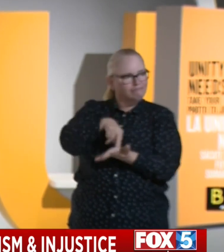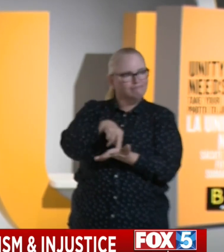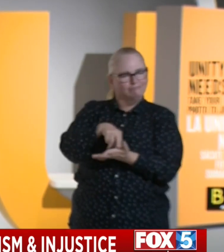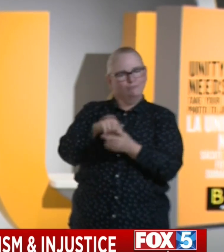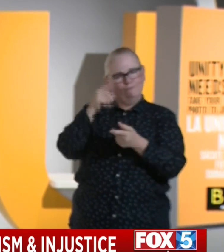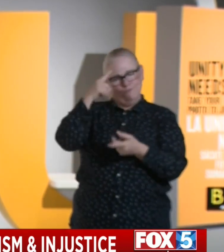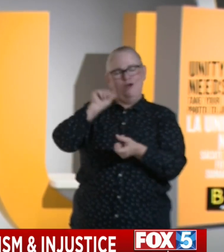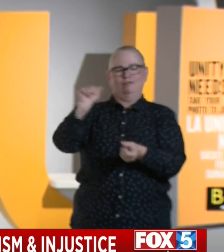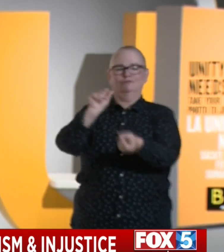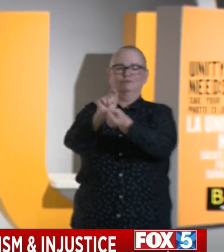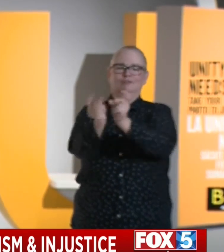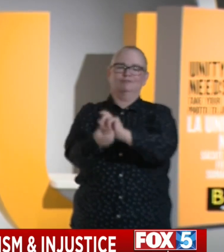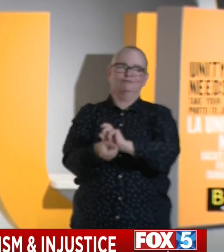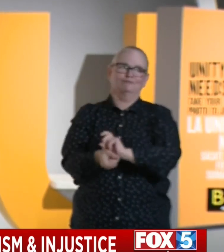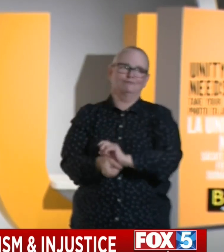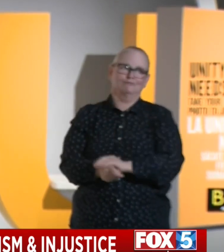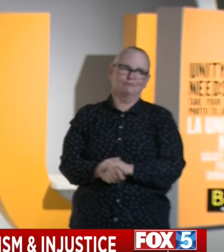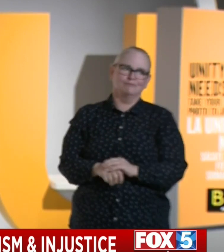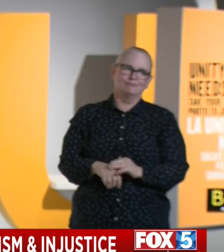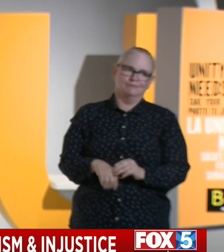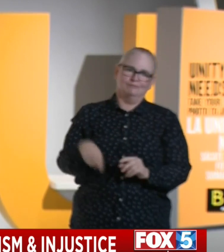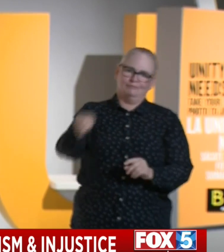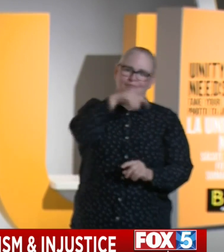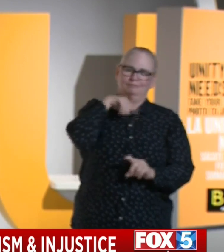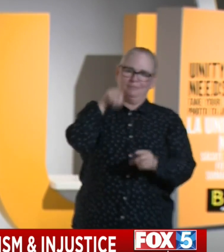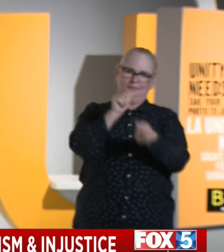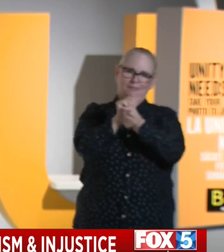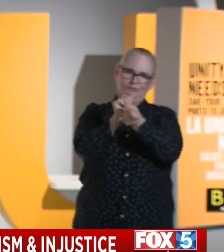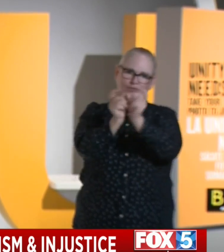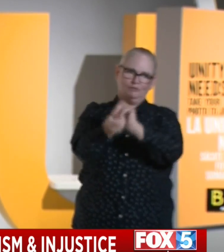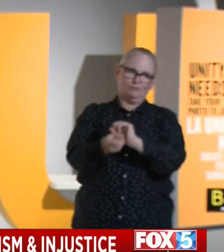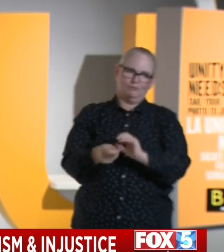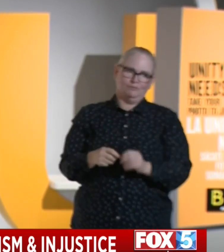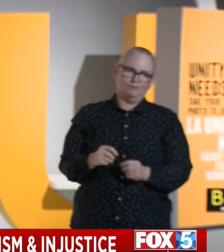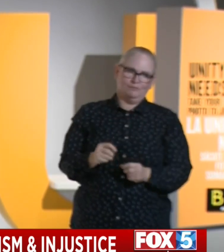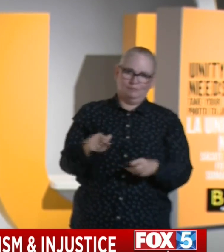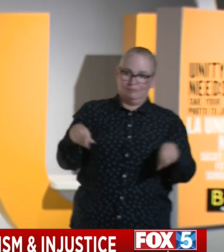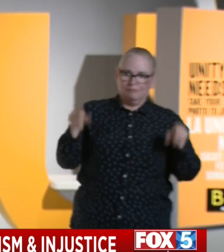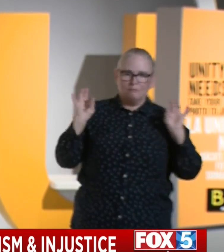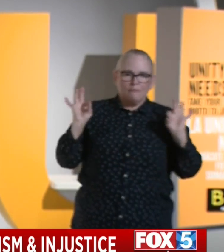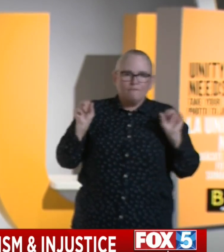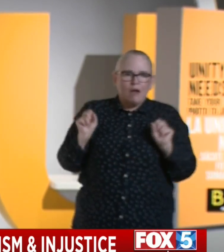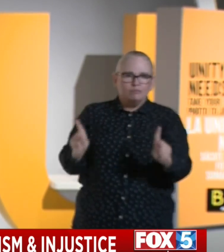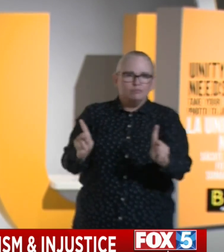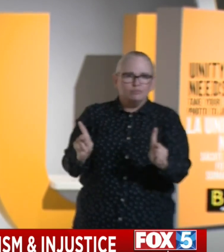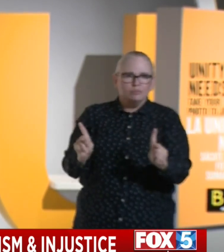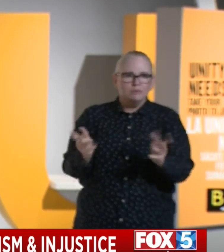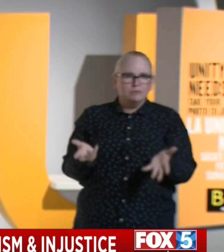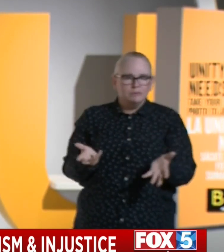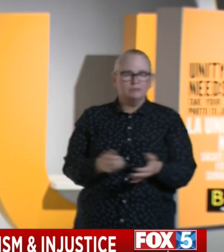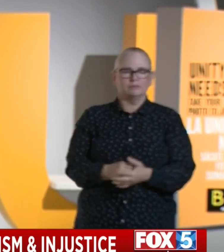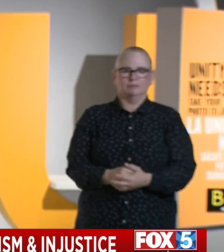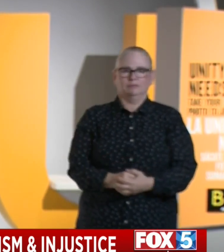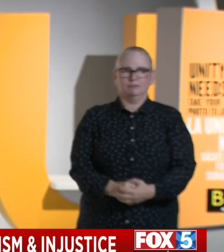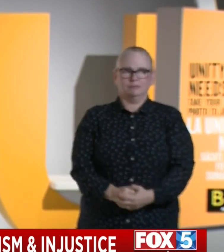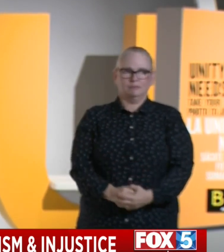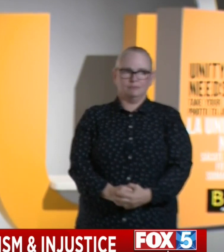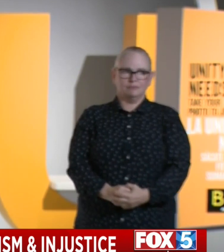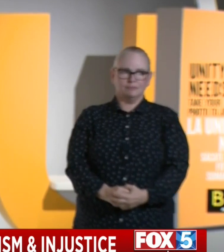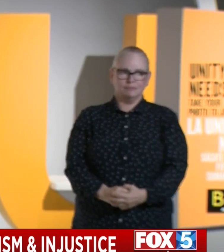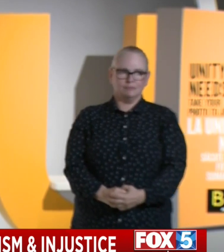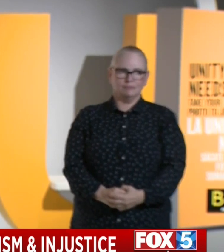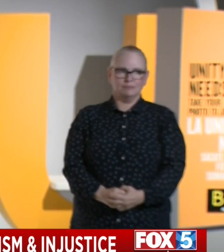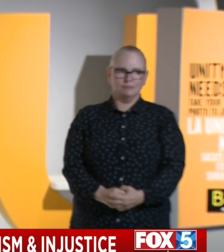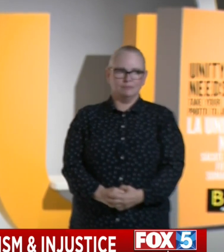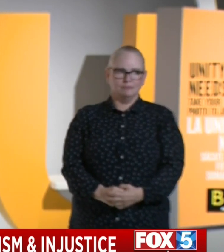I saw a lot of people saying they want to make changes. Well, this is the opportunity. Let's make this movement not against the police. Let's do it with